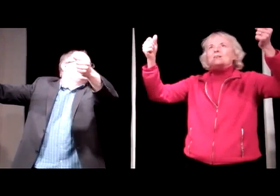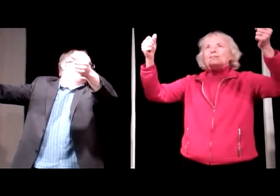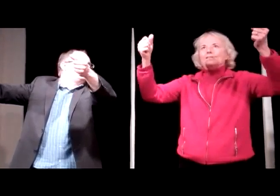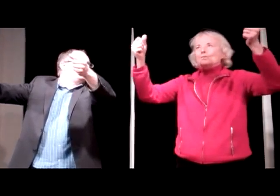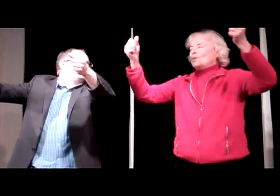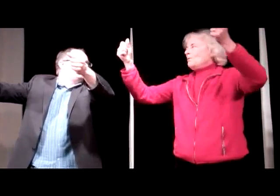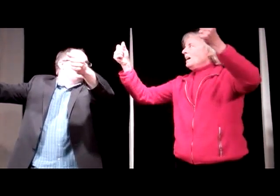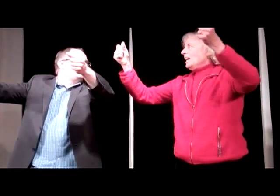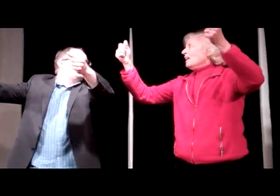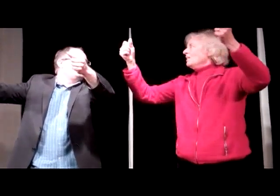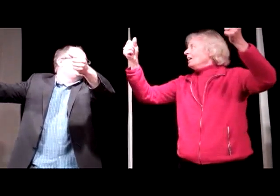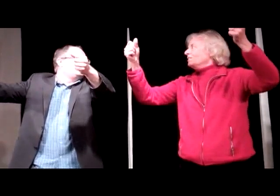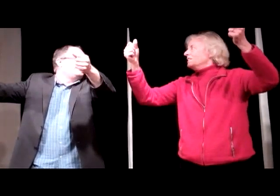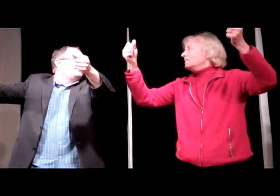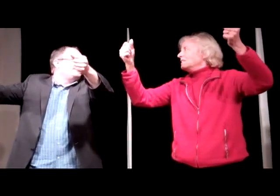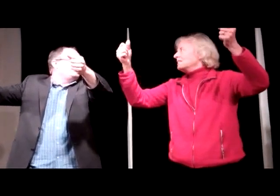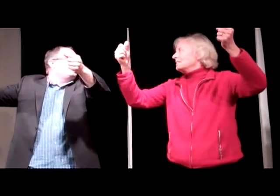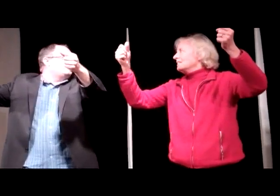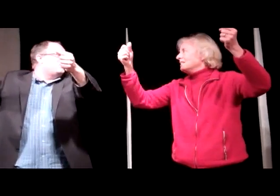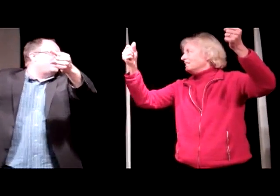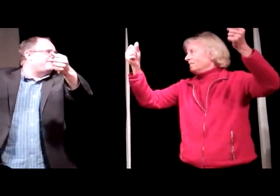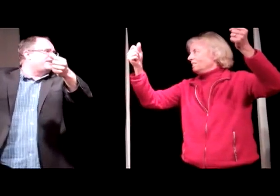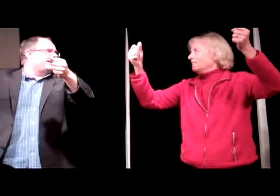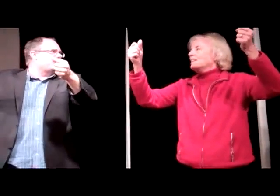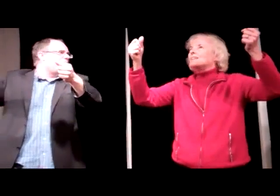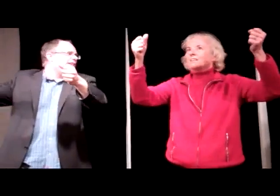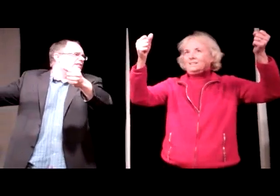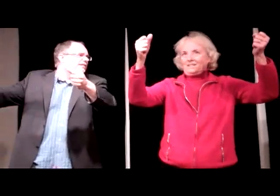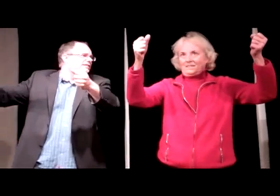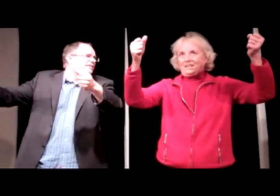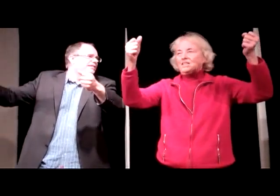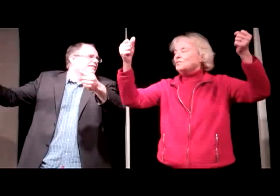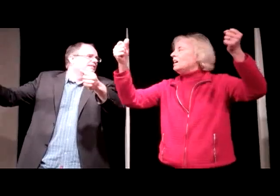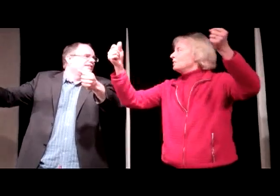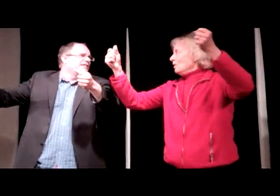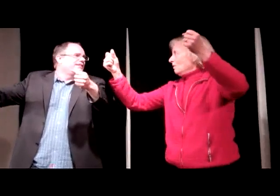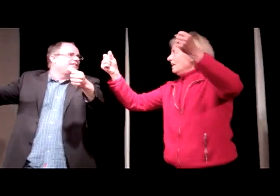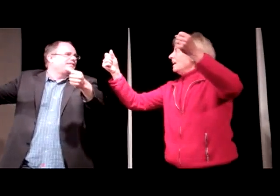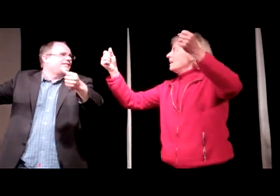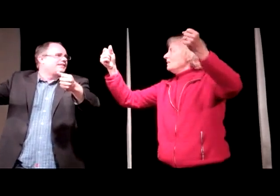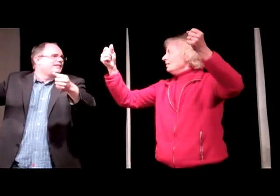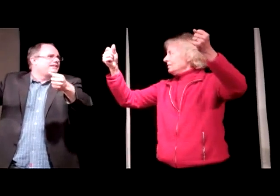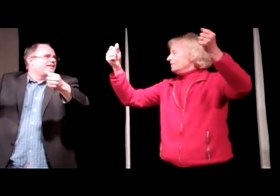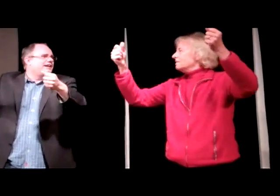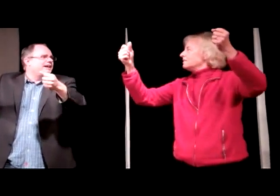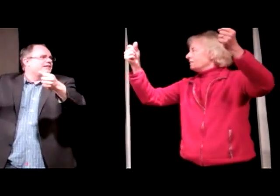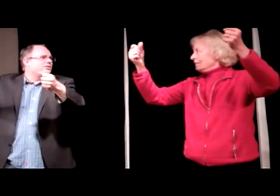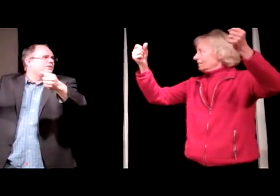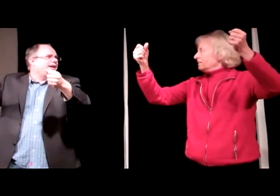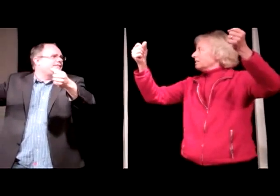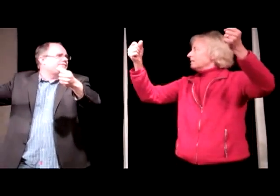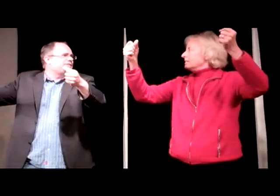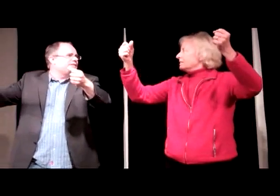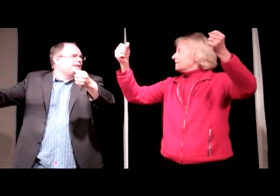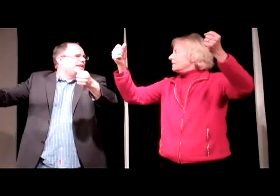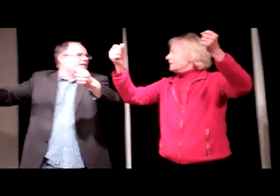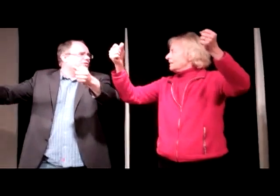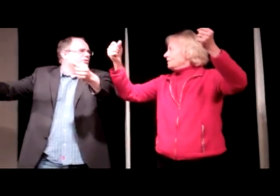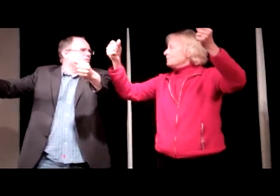You go right, I go left. You go left and I go right? That's right, you go right and I go left. I go left and you